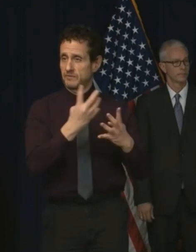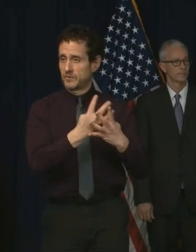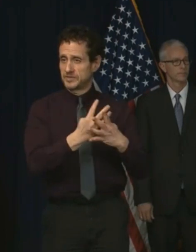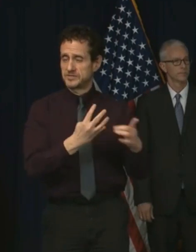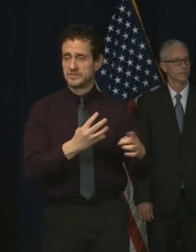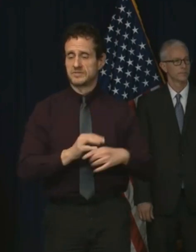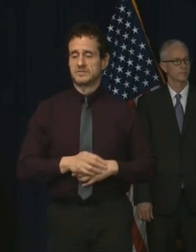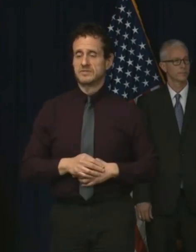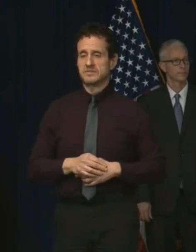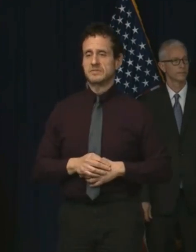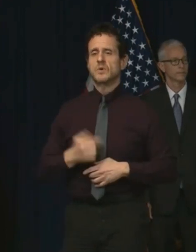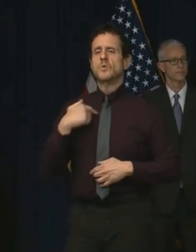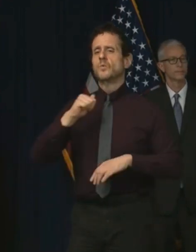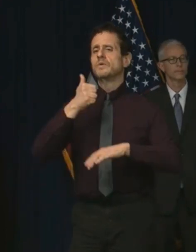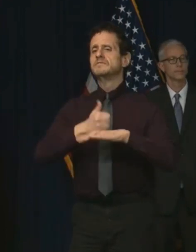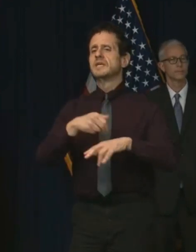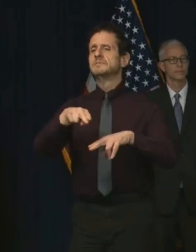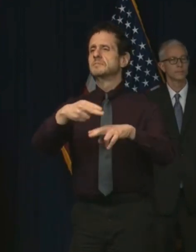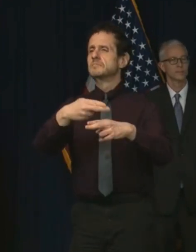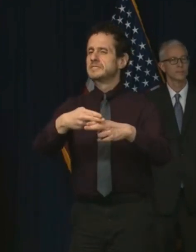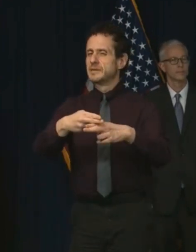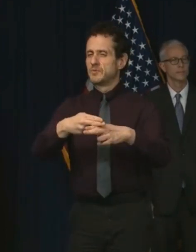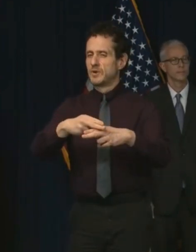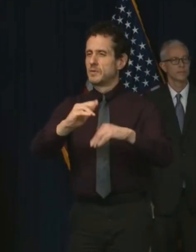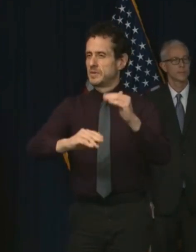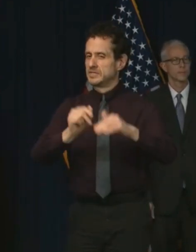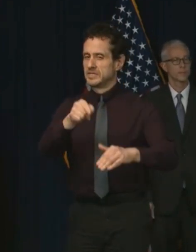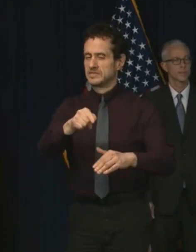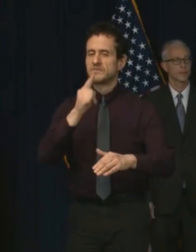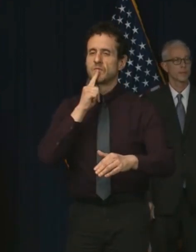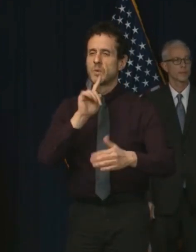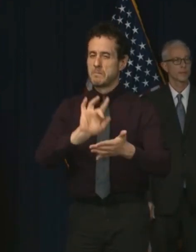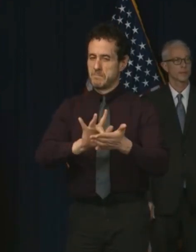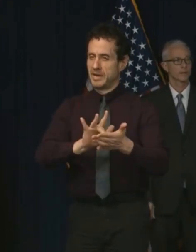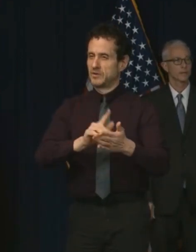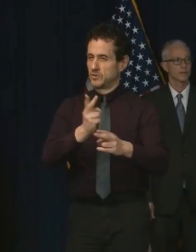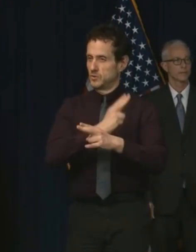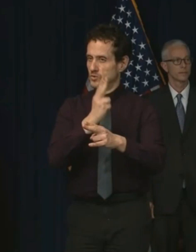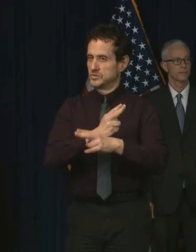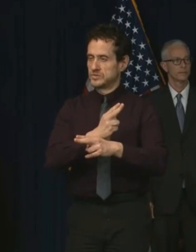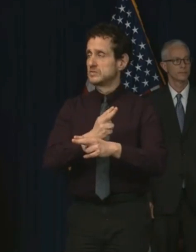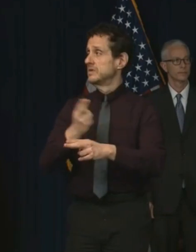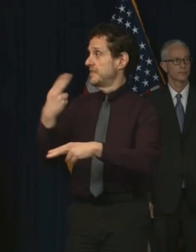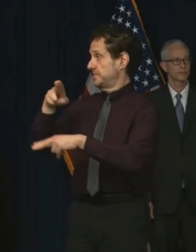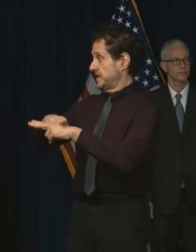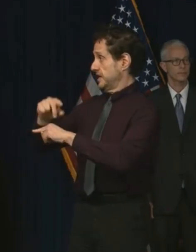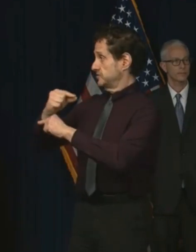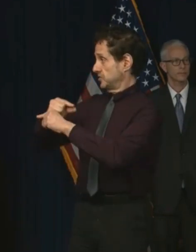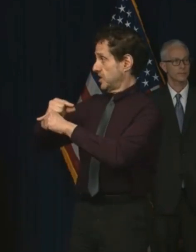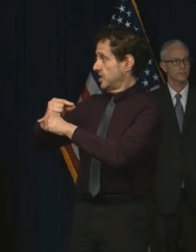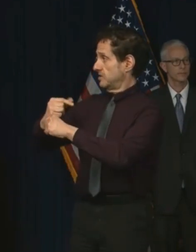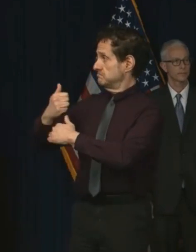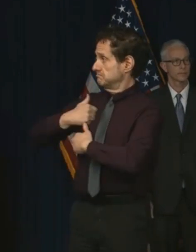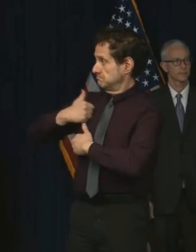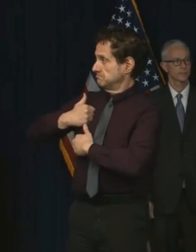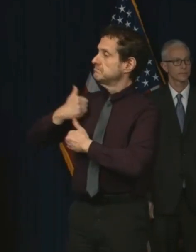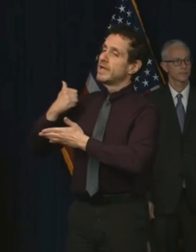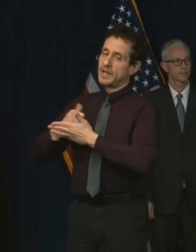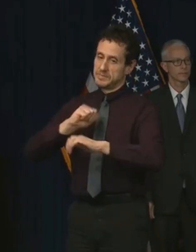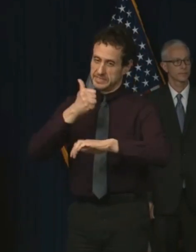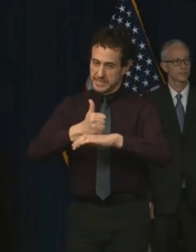up temporary facilities for an on-site medical mission with our National Guard. But I want to be clear,